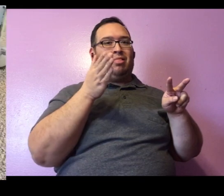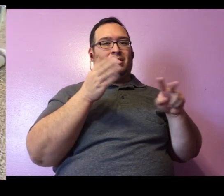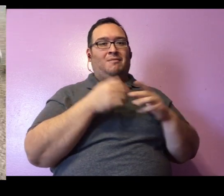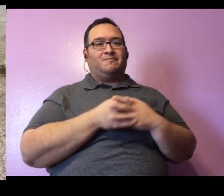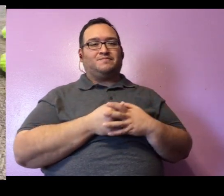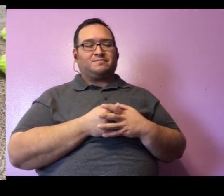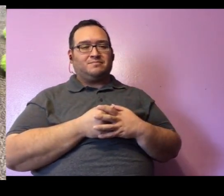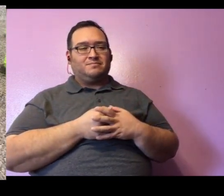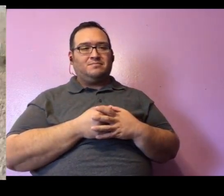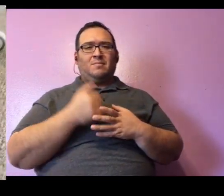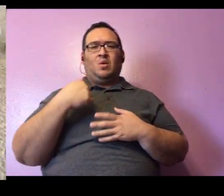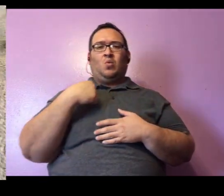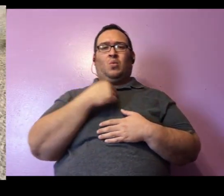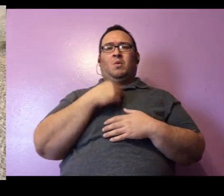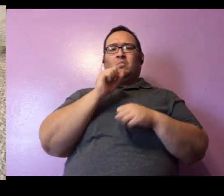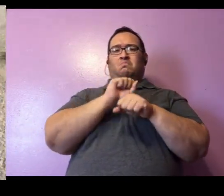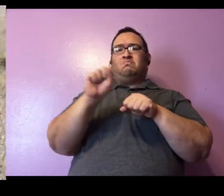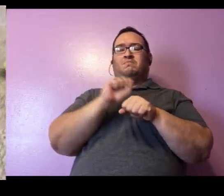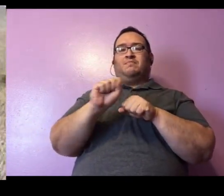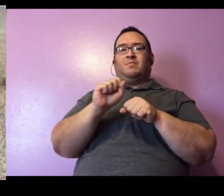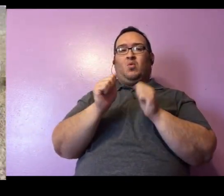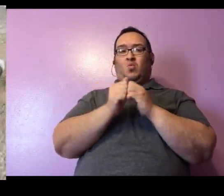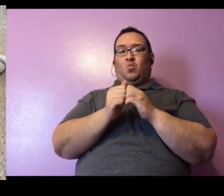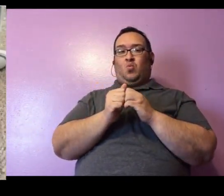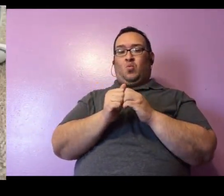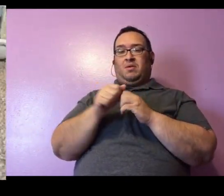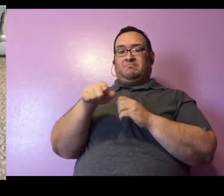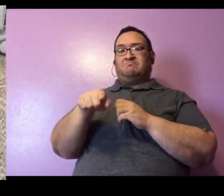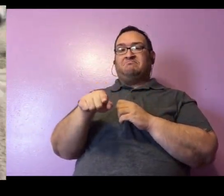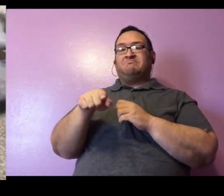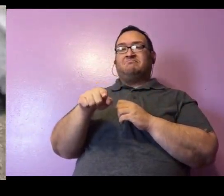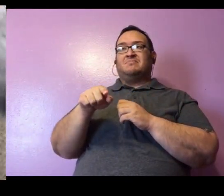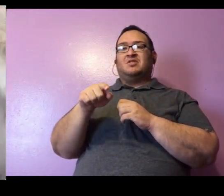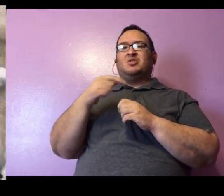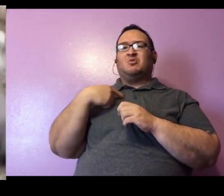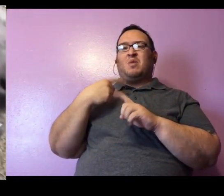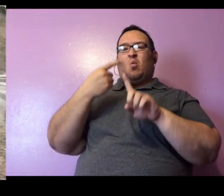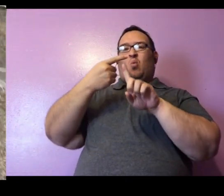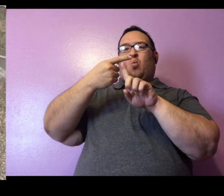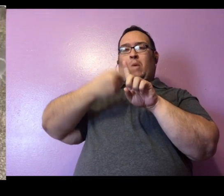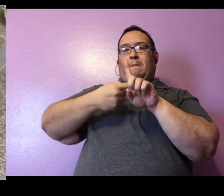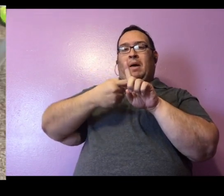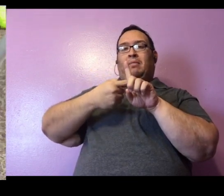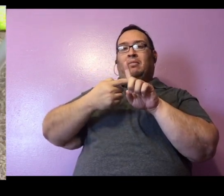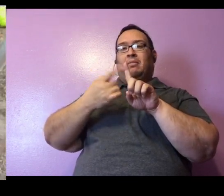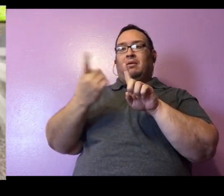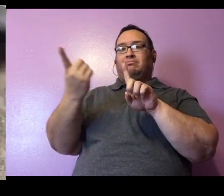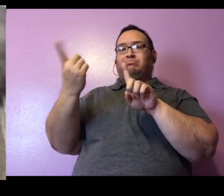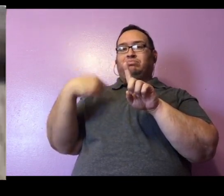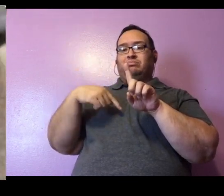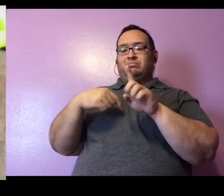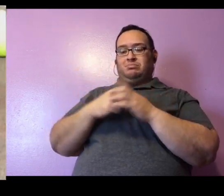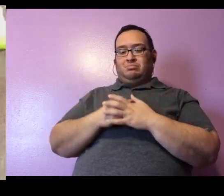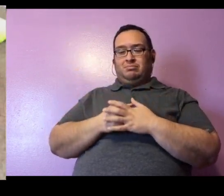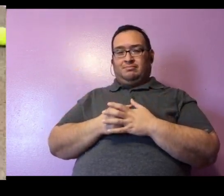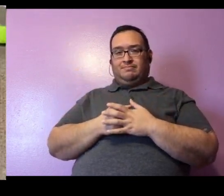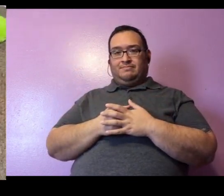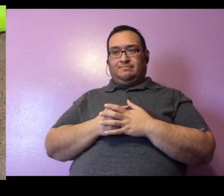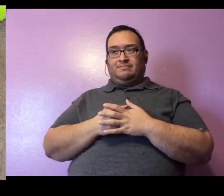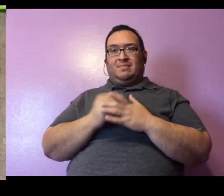Now we've been working with Lucille since she came to the Cincinnati Zoo. She was about one month old. And that involved a lot